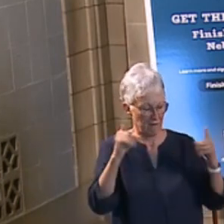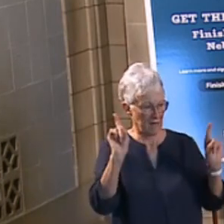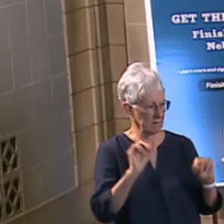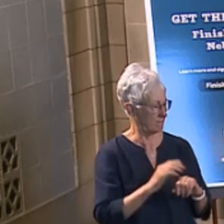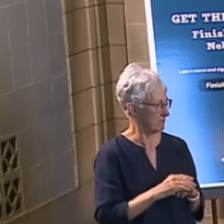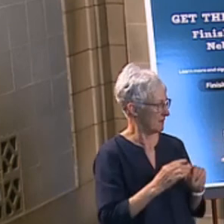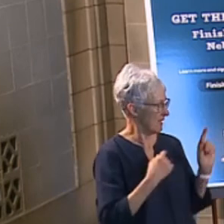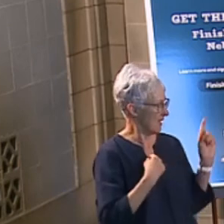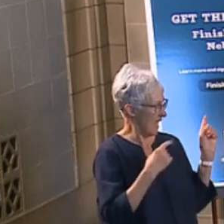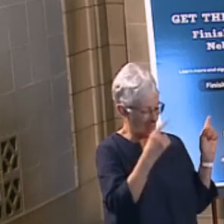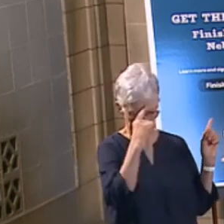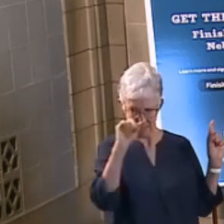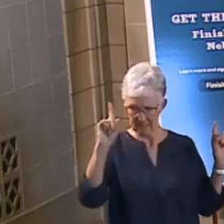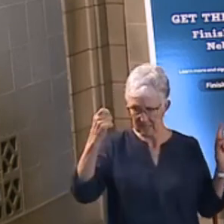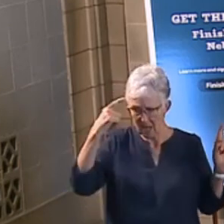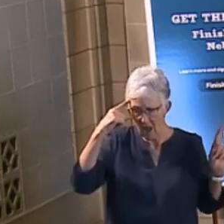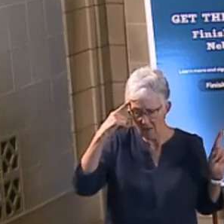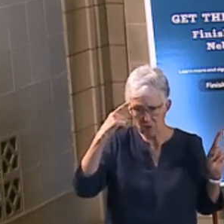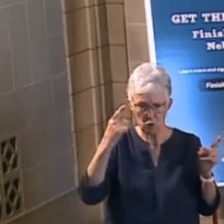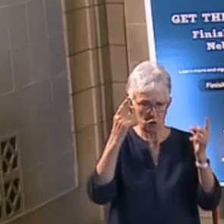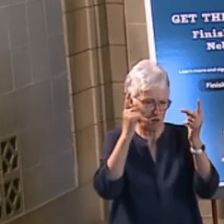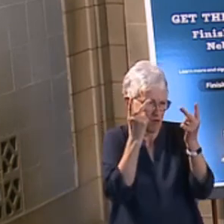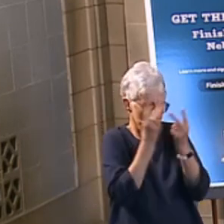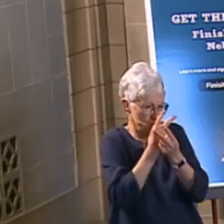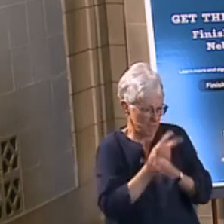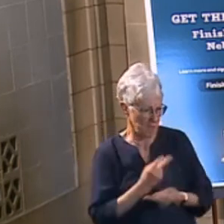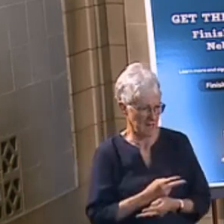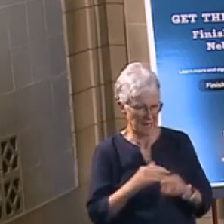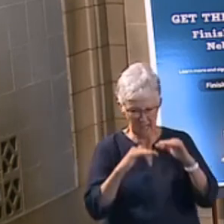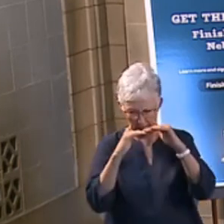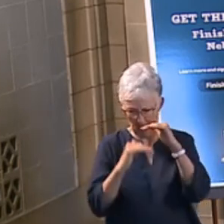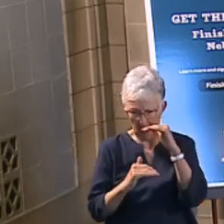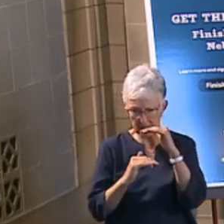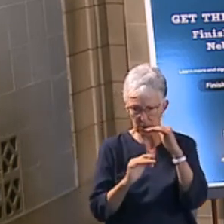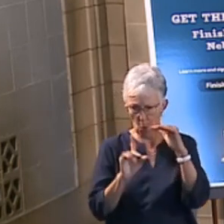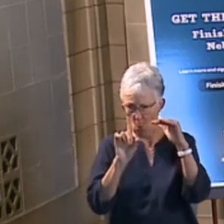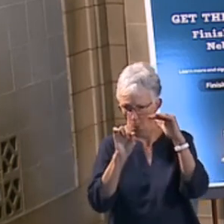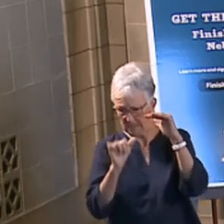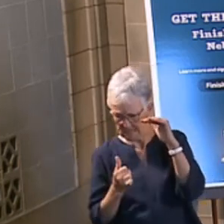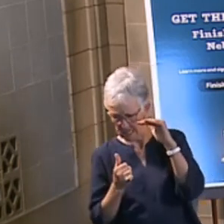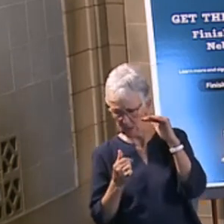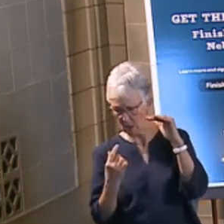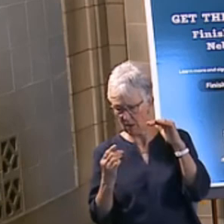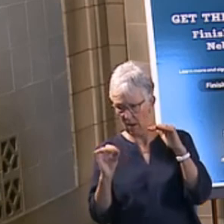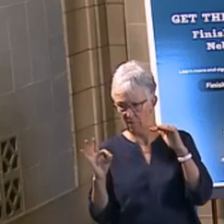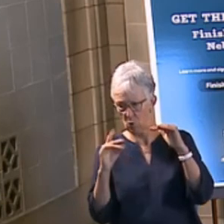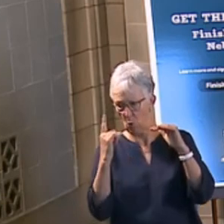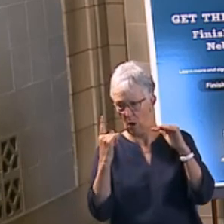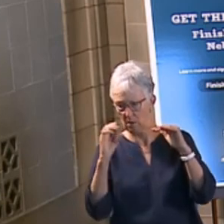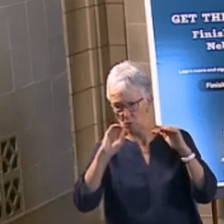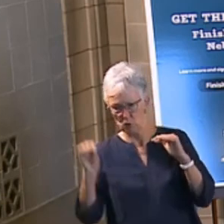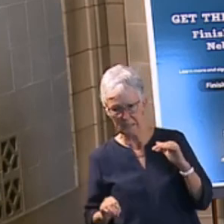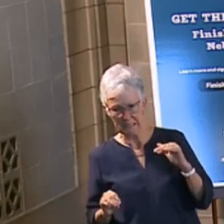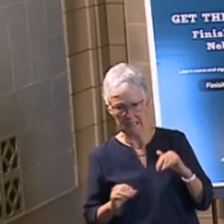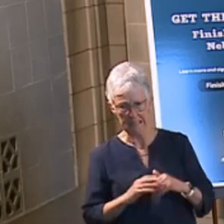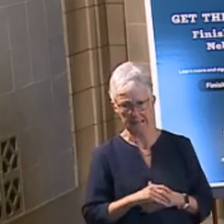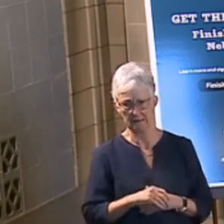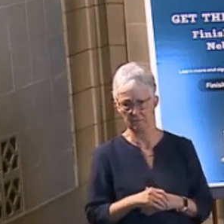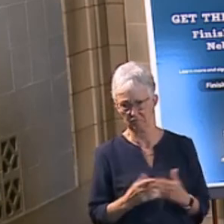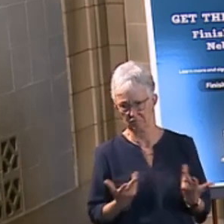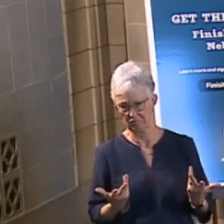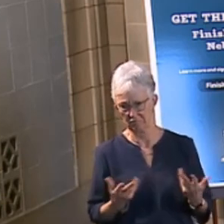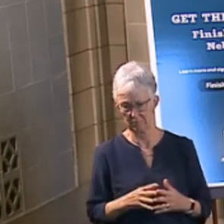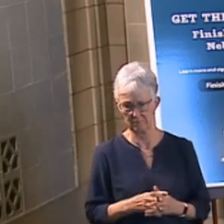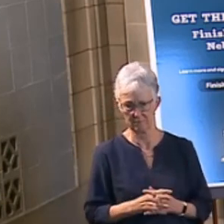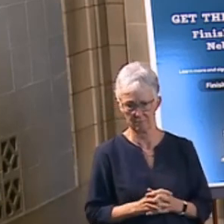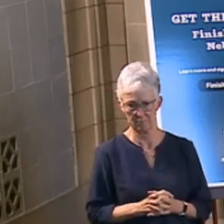calculated it yesterday, and it was like less than one-tenth of one percent, so. And do you know